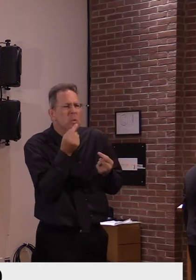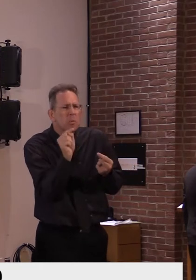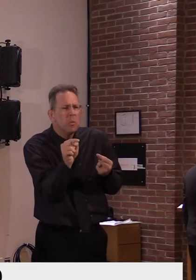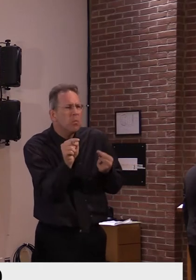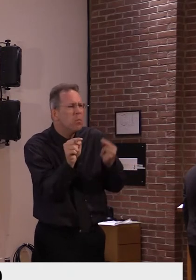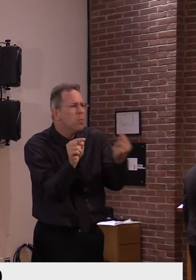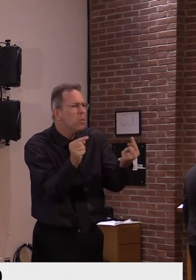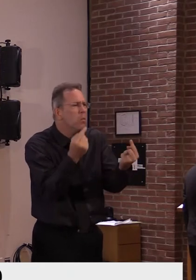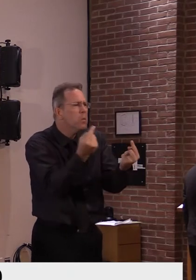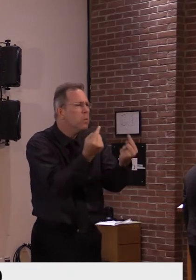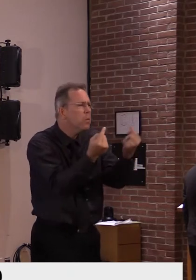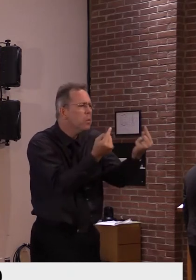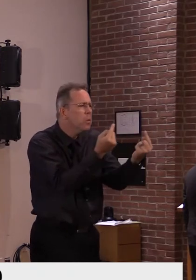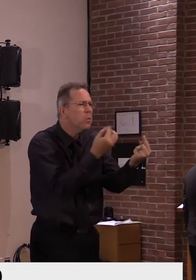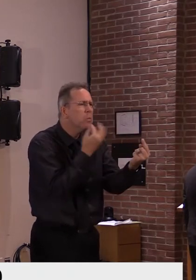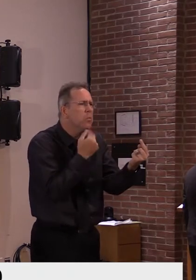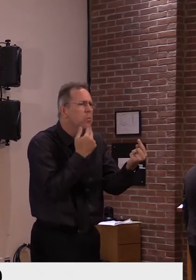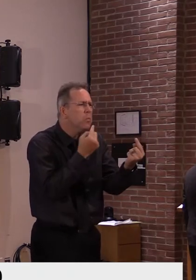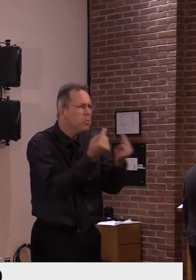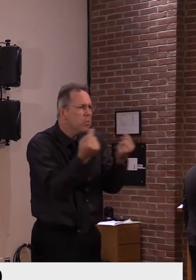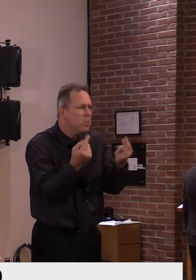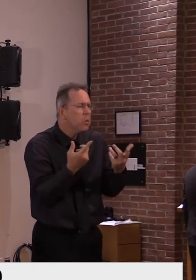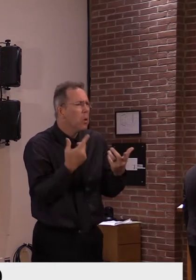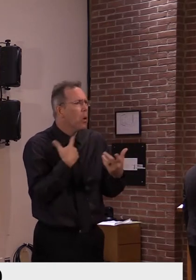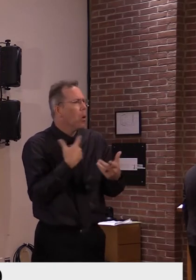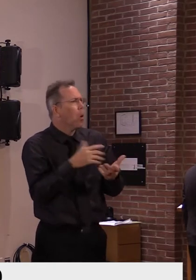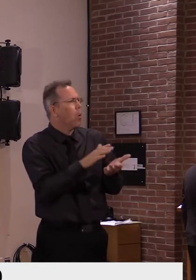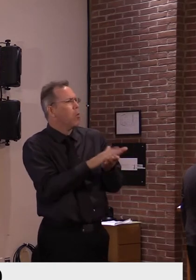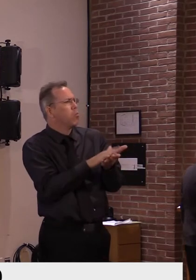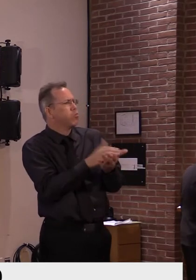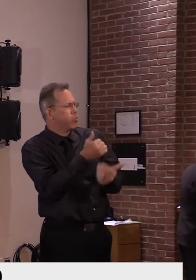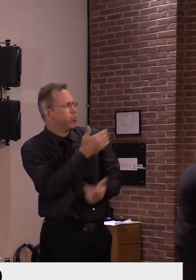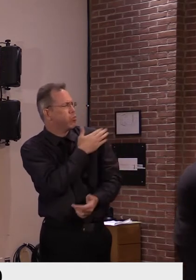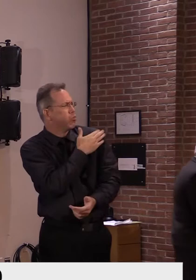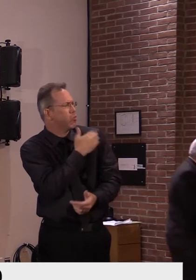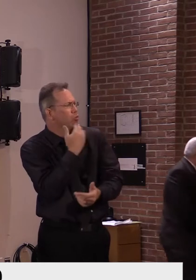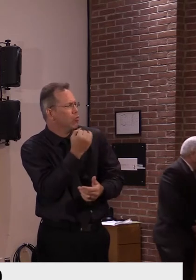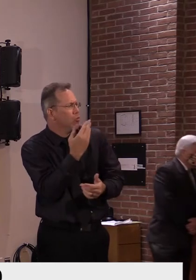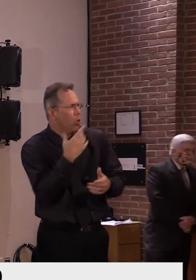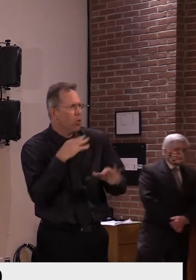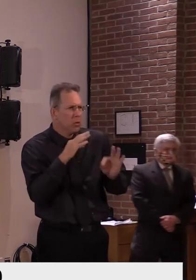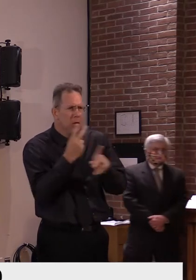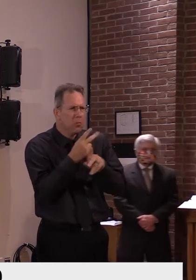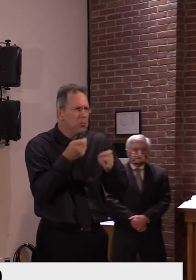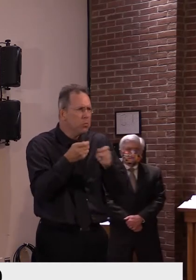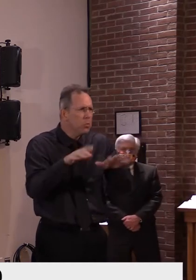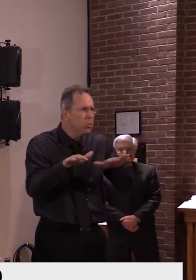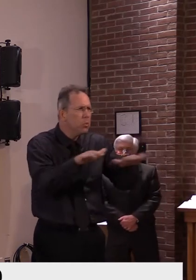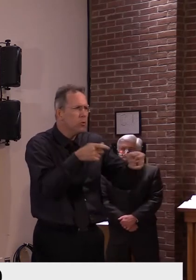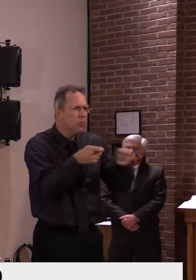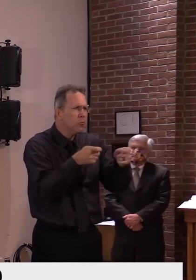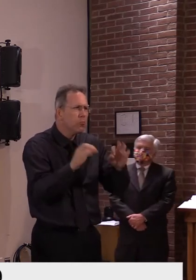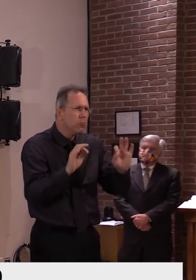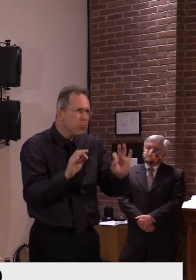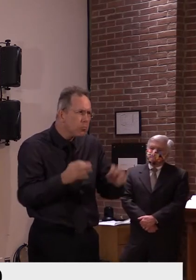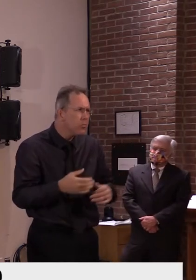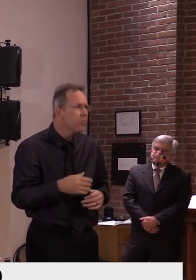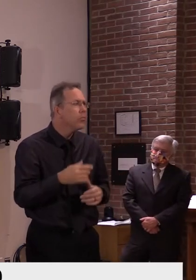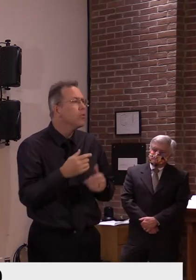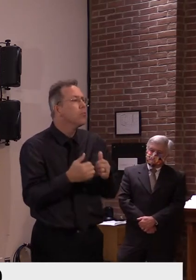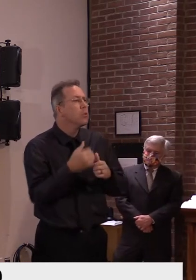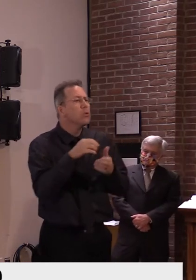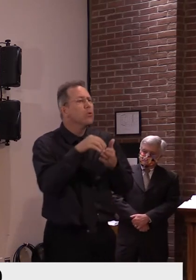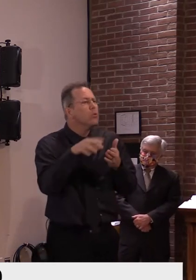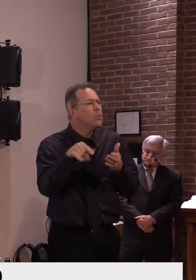I'd say we've done very, very well. And the majority of our students have been able to maintain the hybrid or whatever